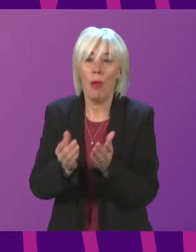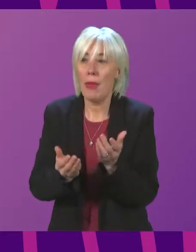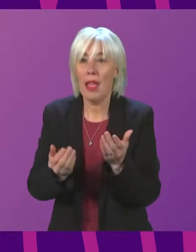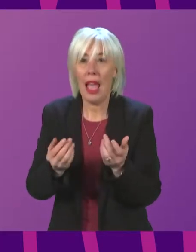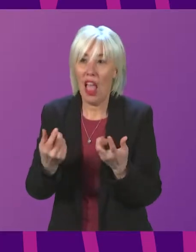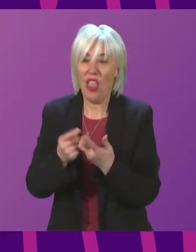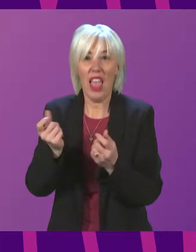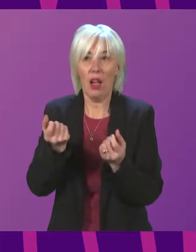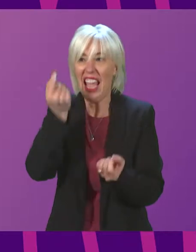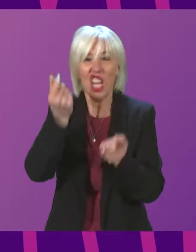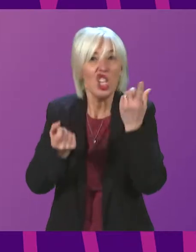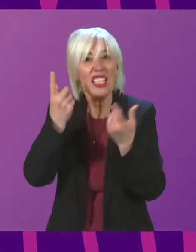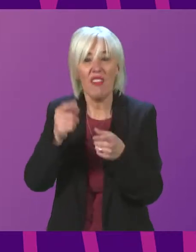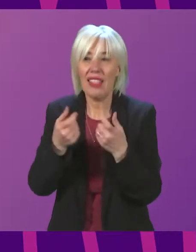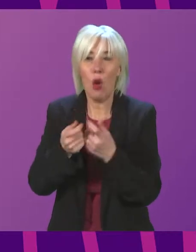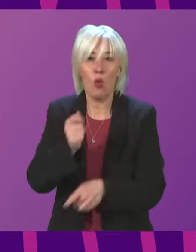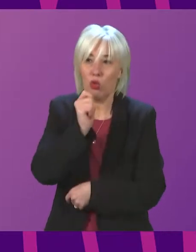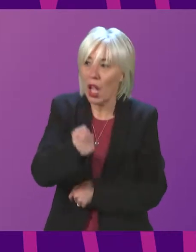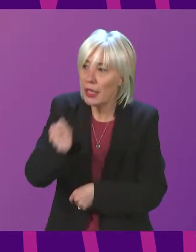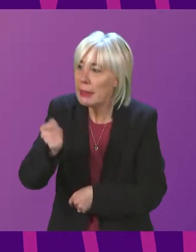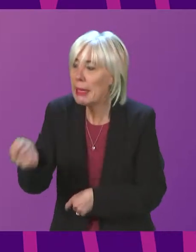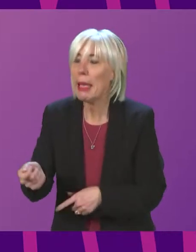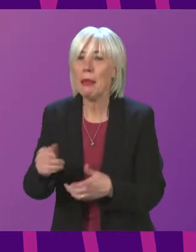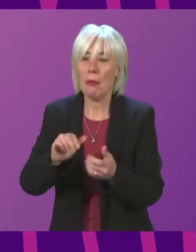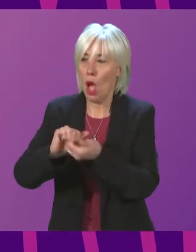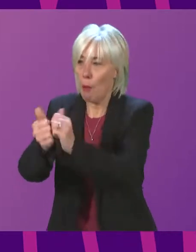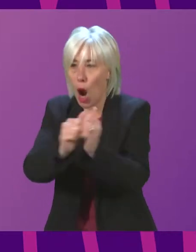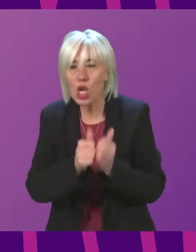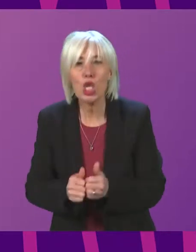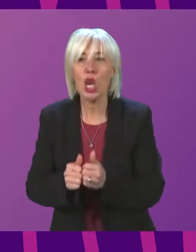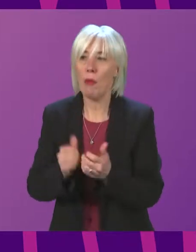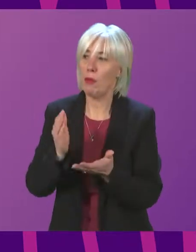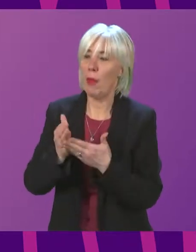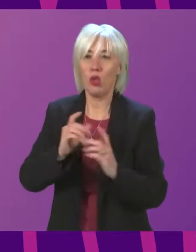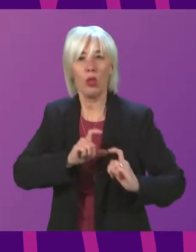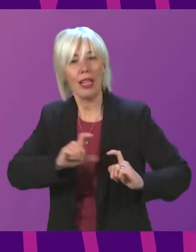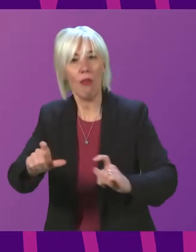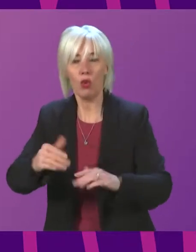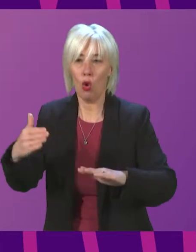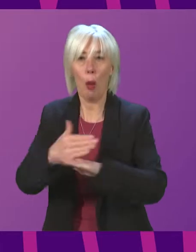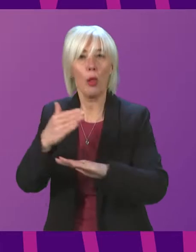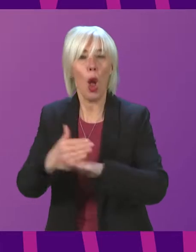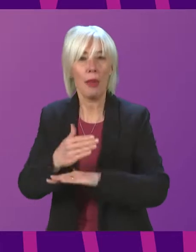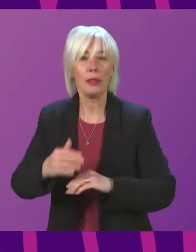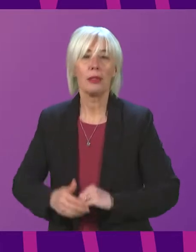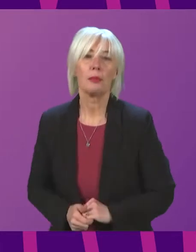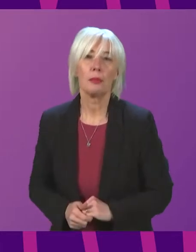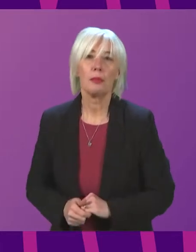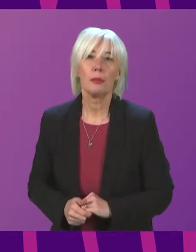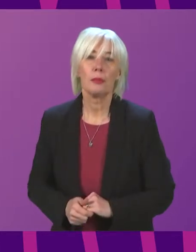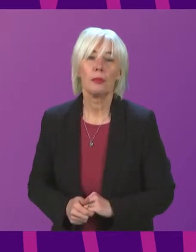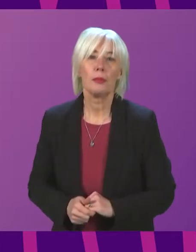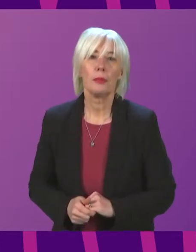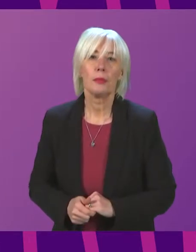responding to redundancy situations, the Partnership Action for Continuing Employment paced. Jim